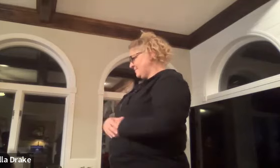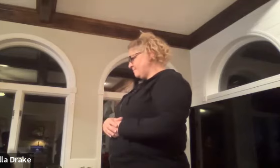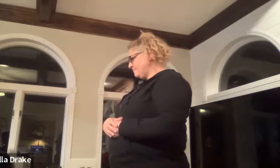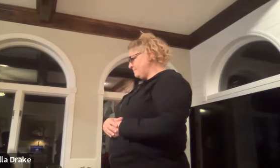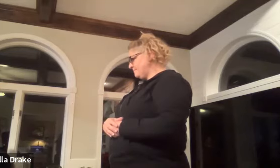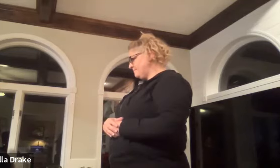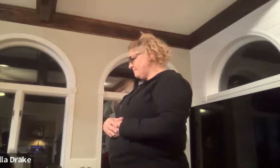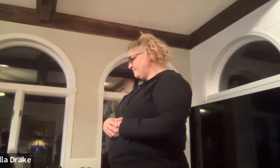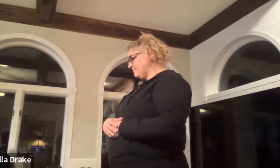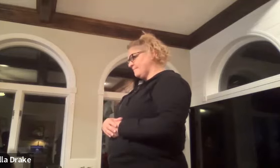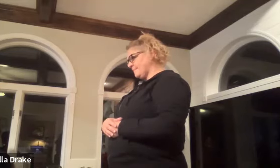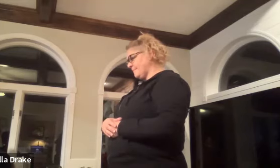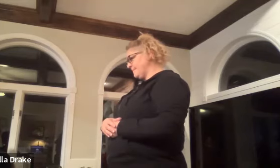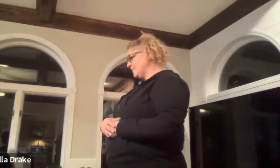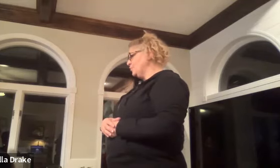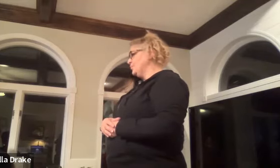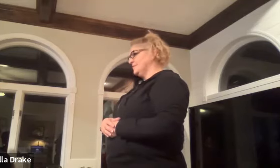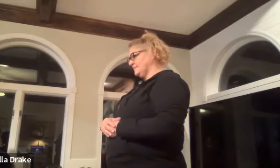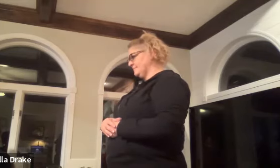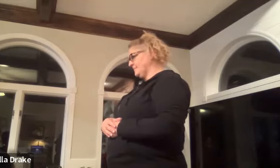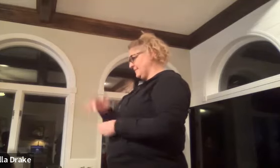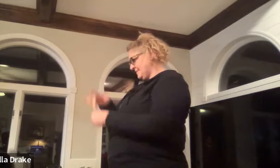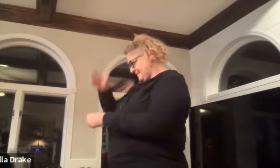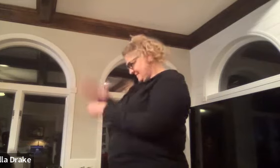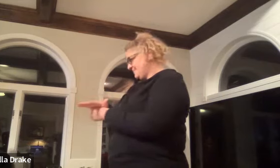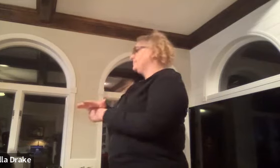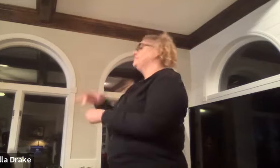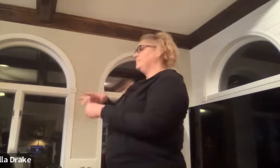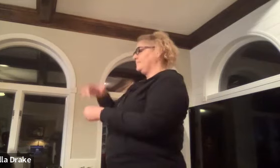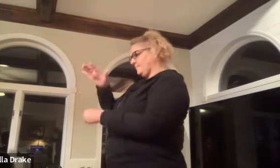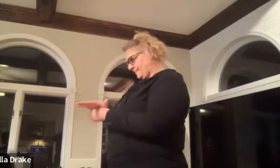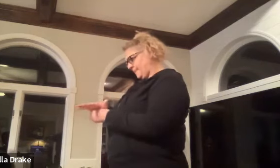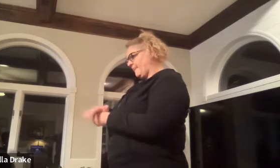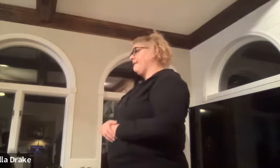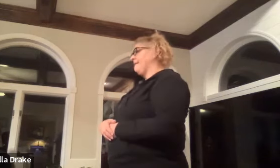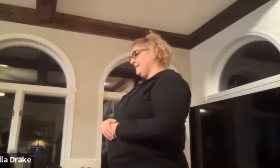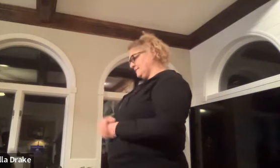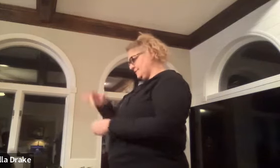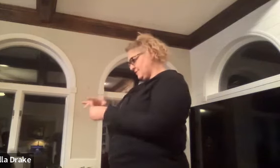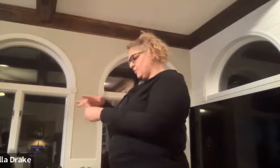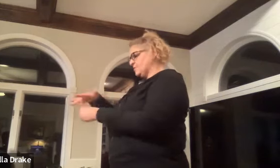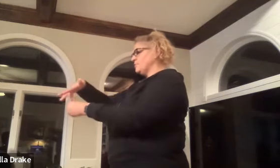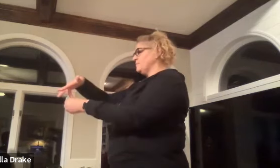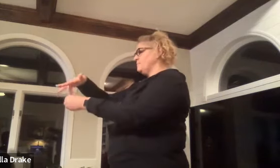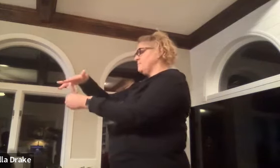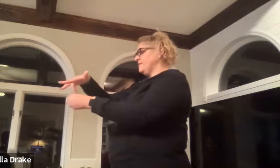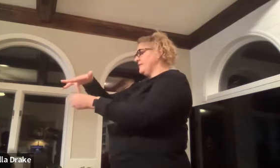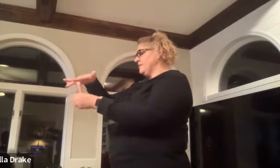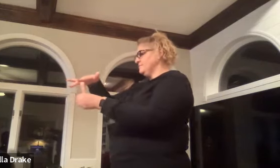like dr pepper or coke soda middle finger